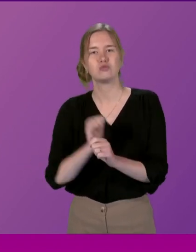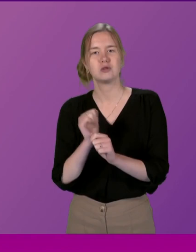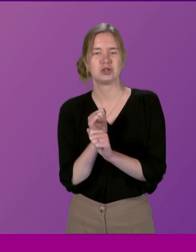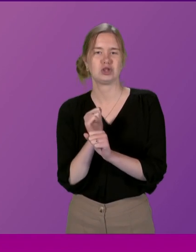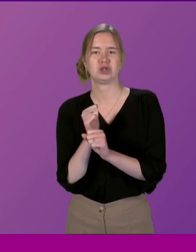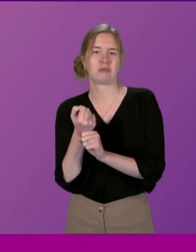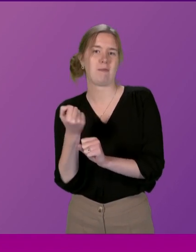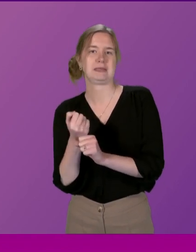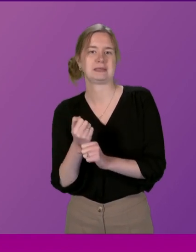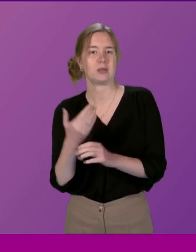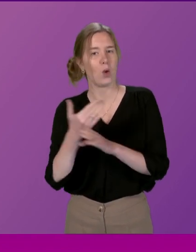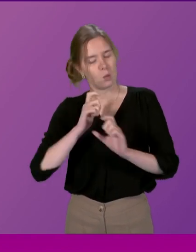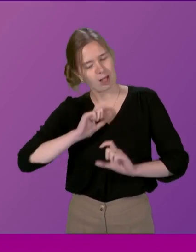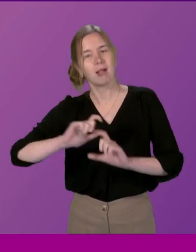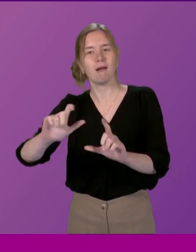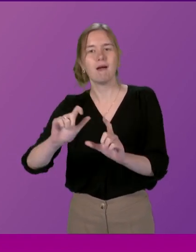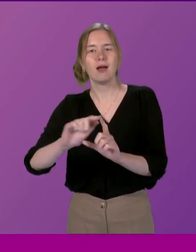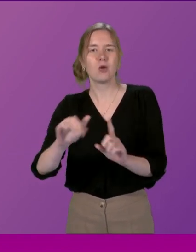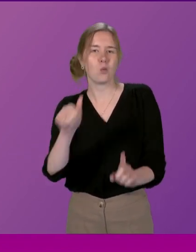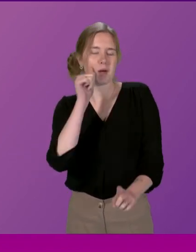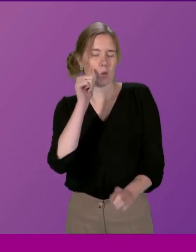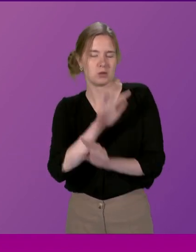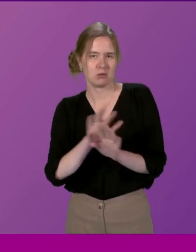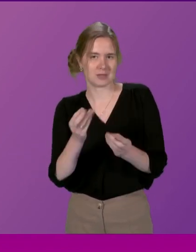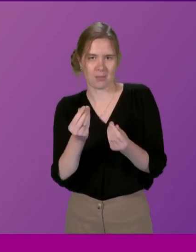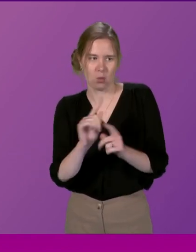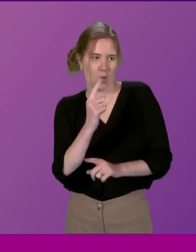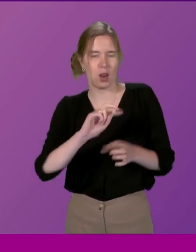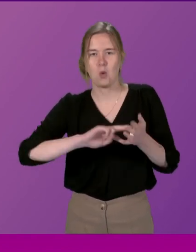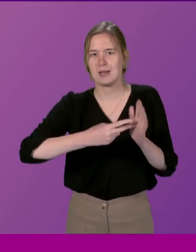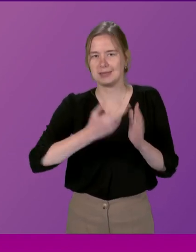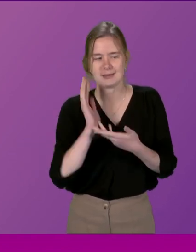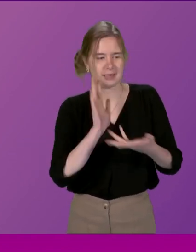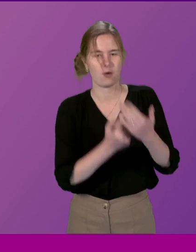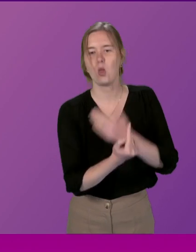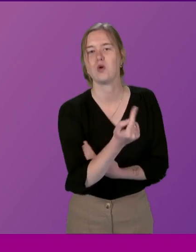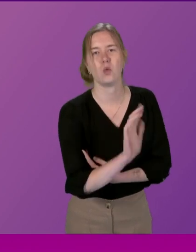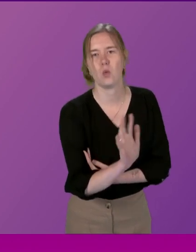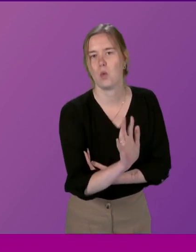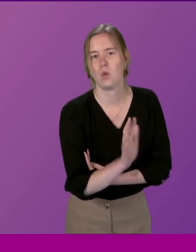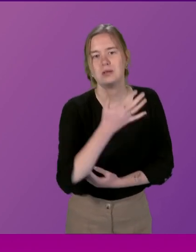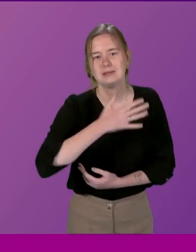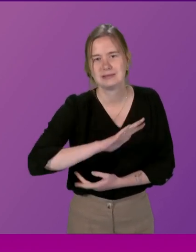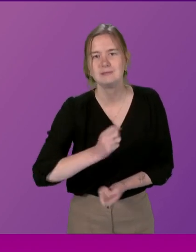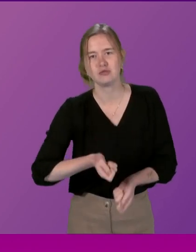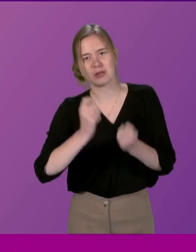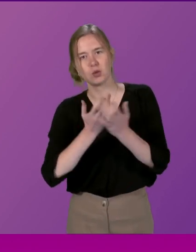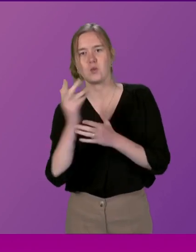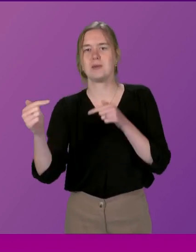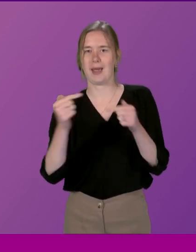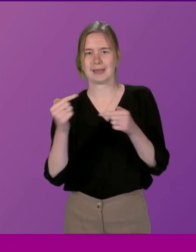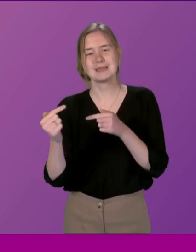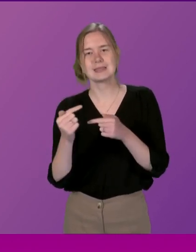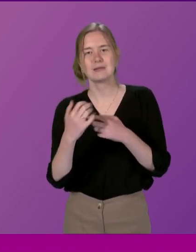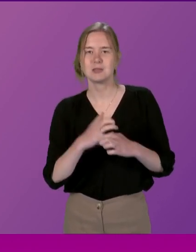Work on this continues and we recognise that this is not something that one organisation can deliver alone And this is something that's come up in the debate today because the